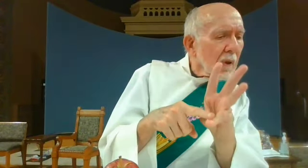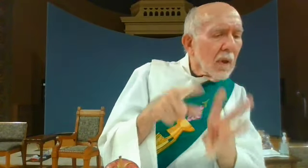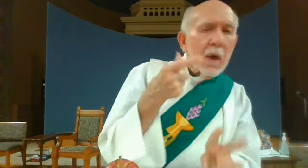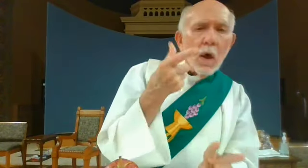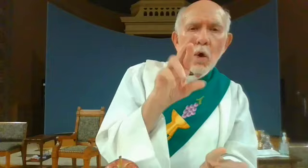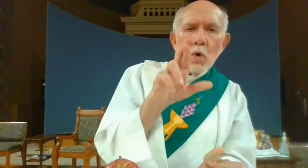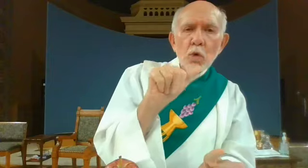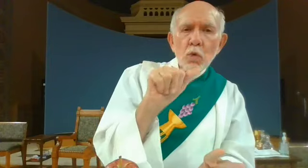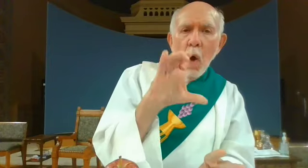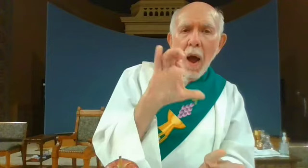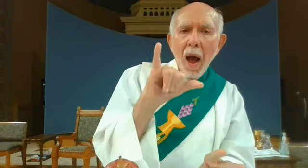gracious